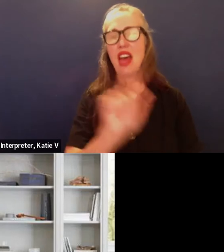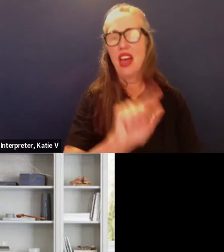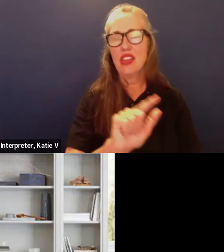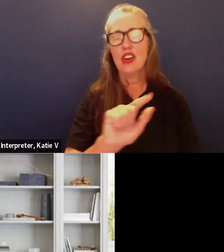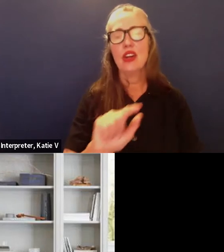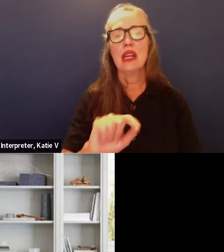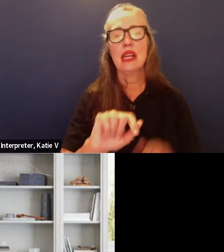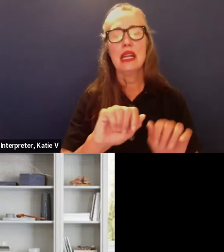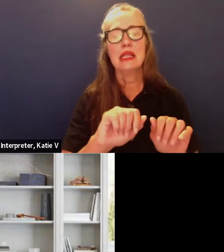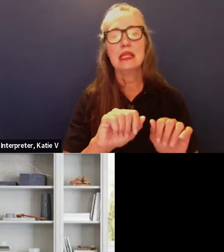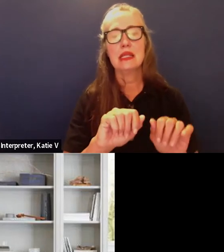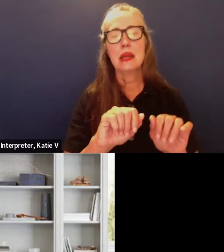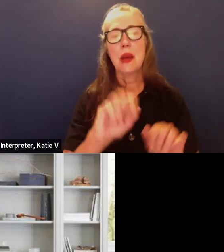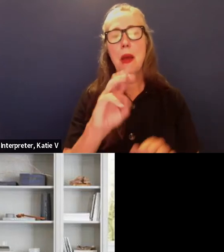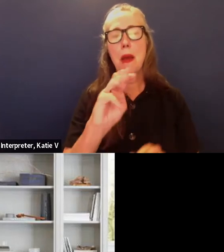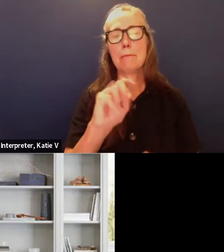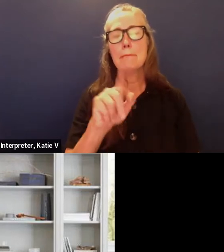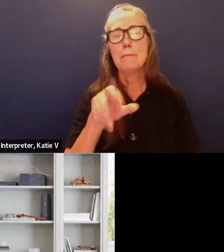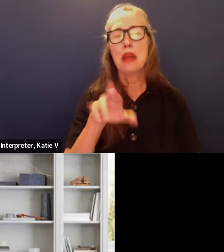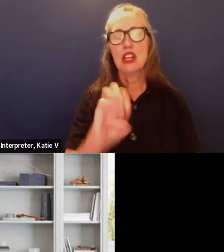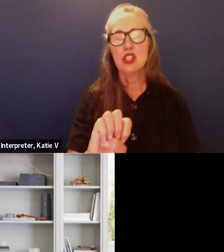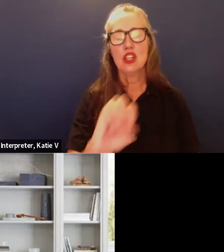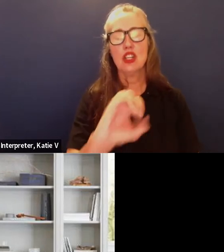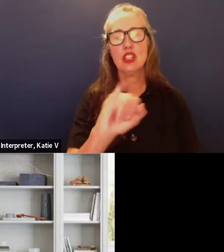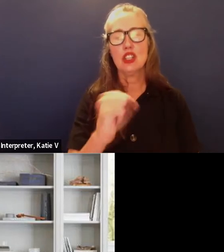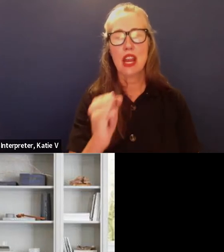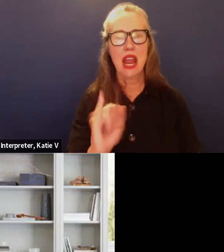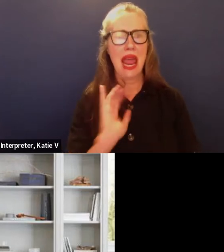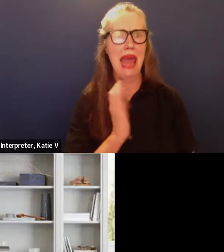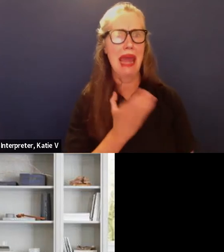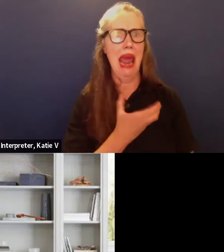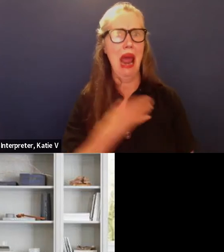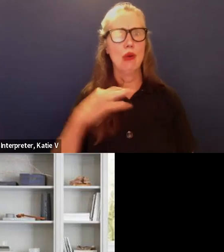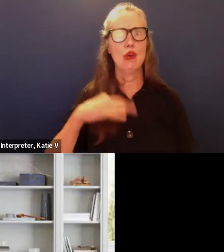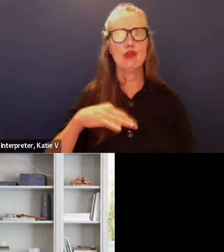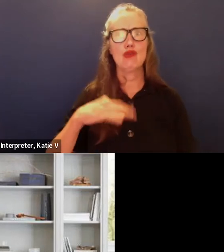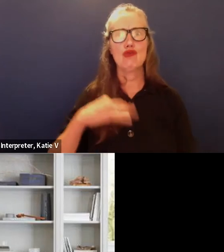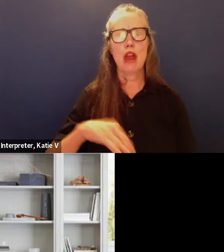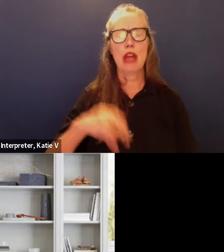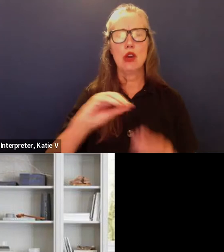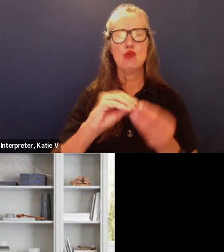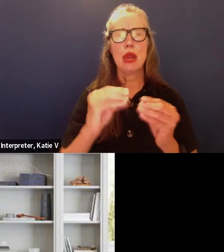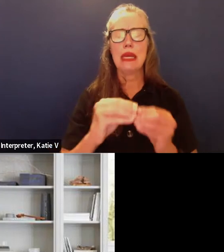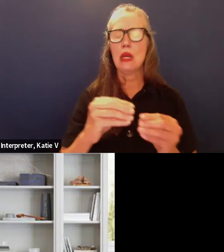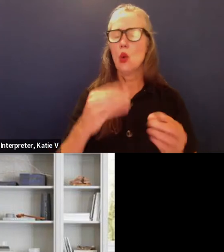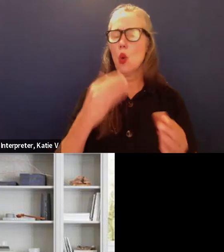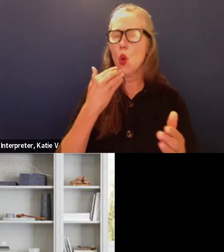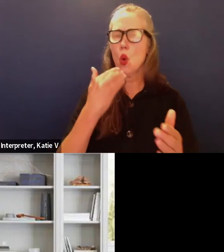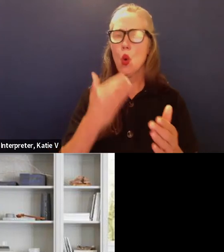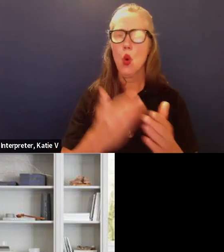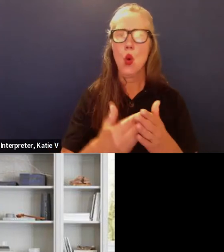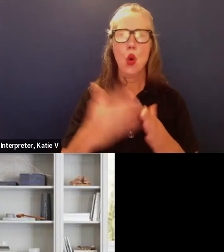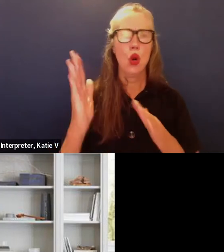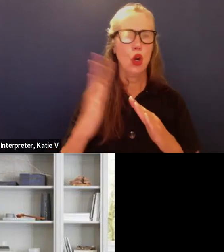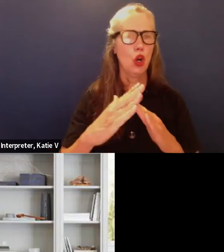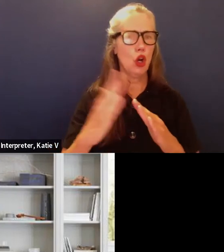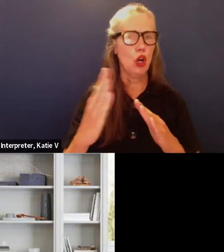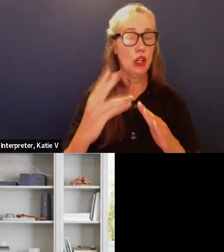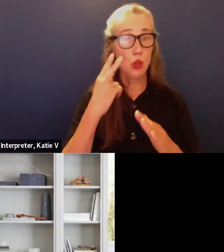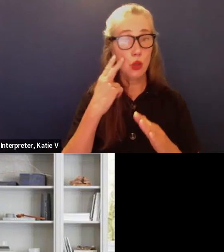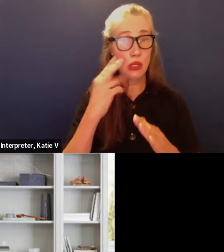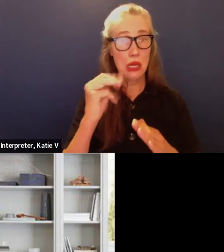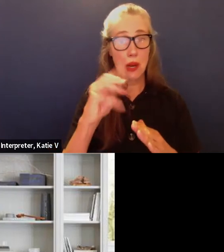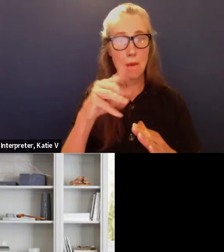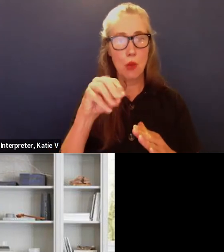about it is our credit rating is really good um you look at the moody's and standards and pours or what